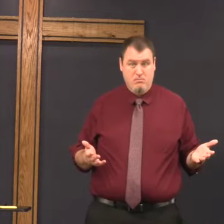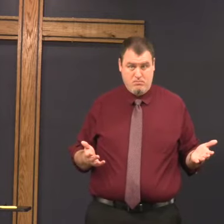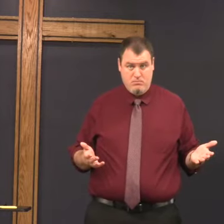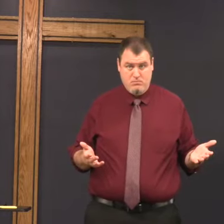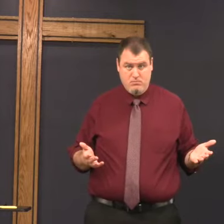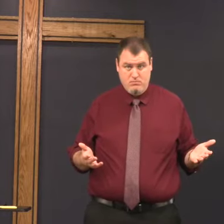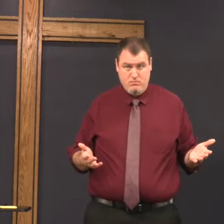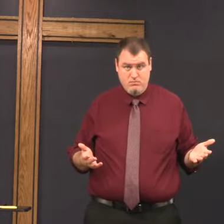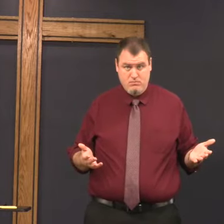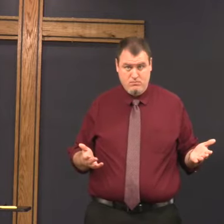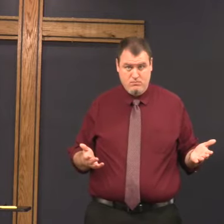What